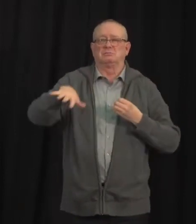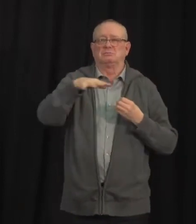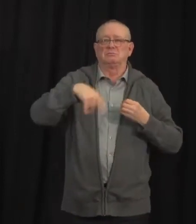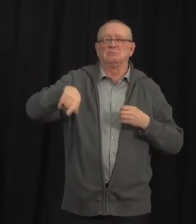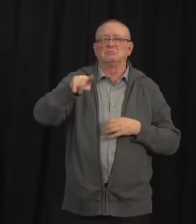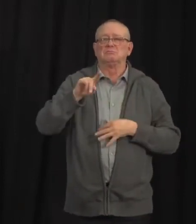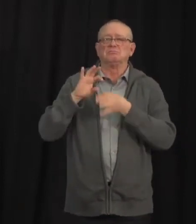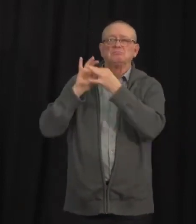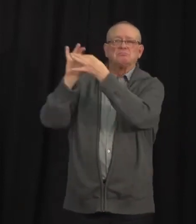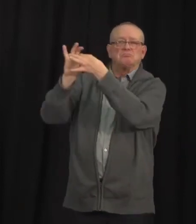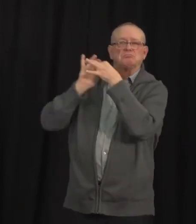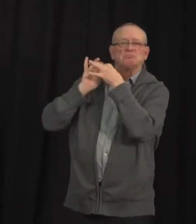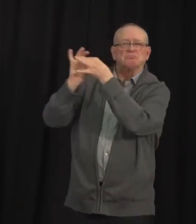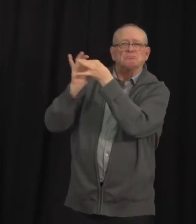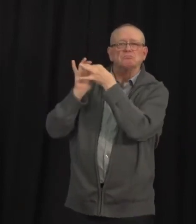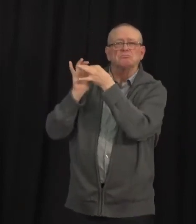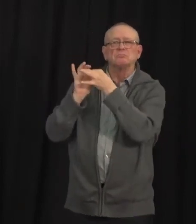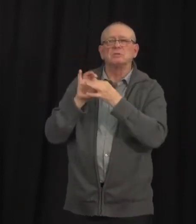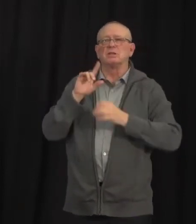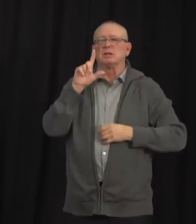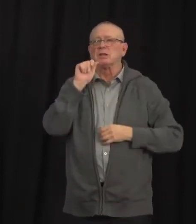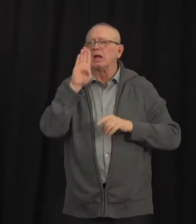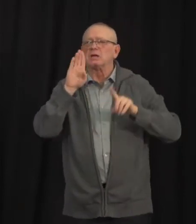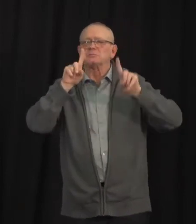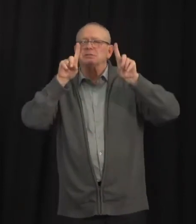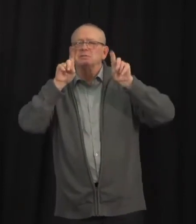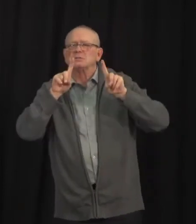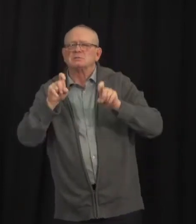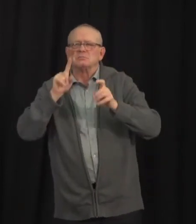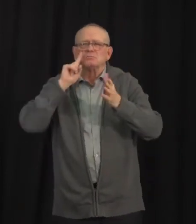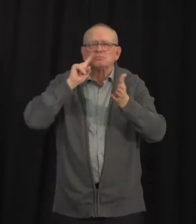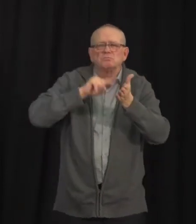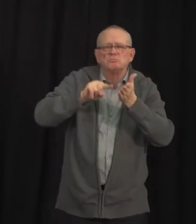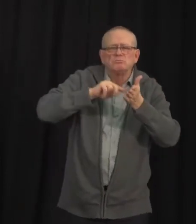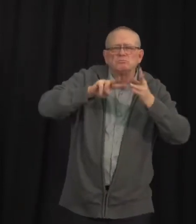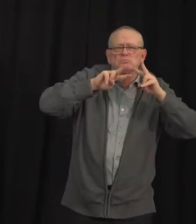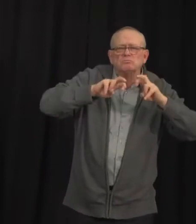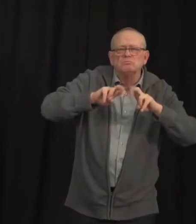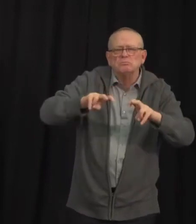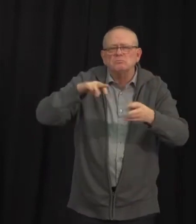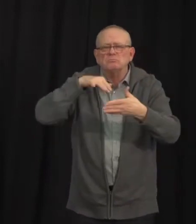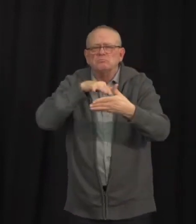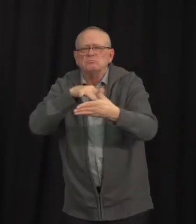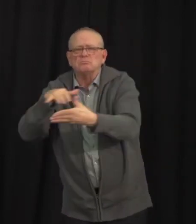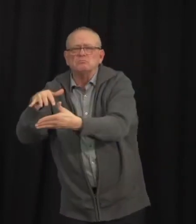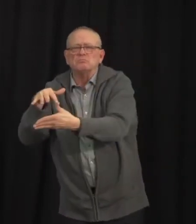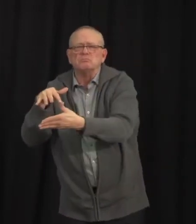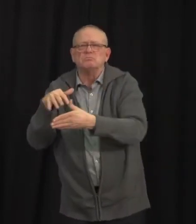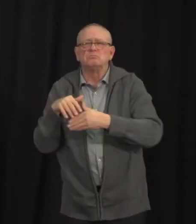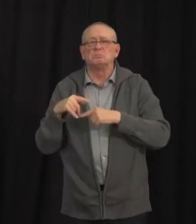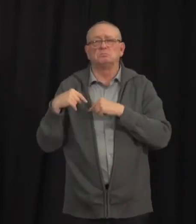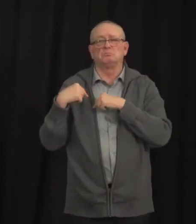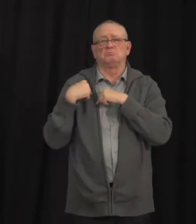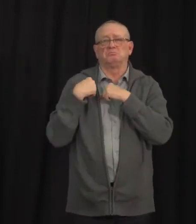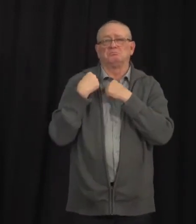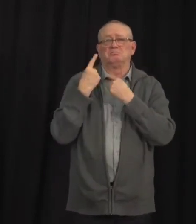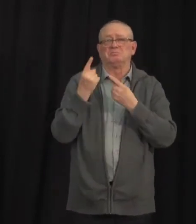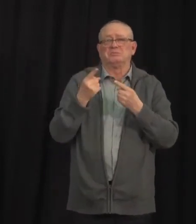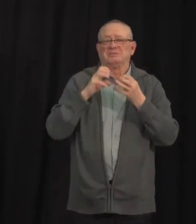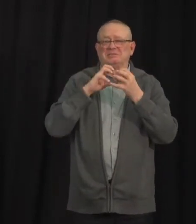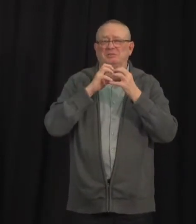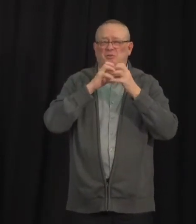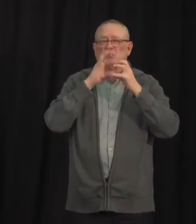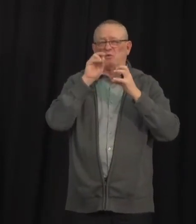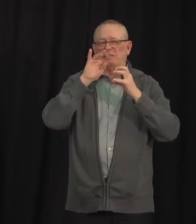between the vaccine, lab tests, and this variant. So far, no variants with the same set of mutations